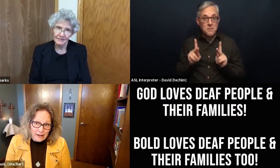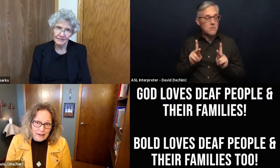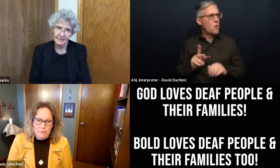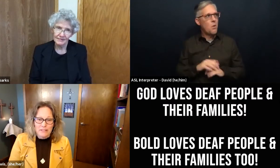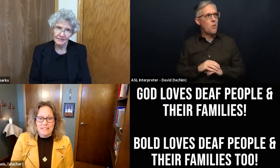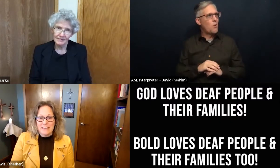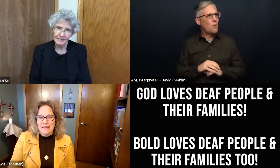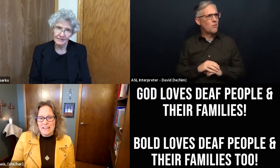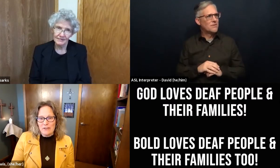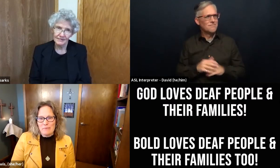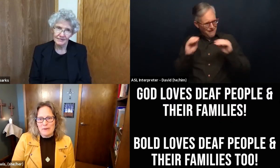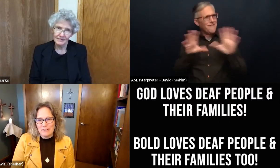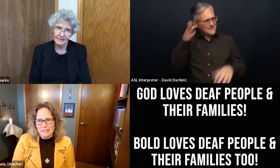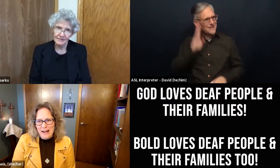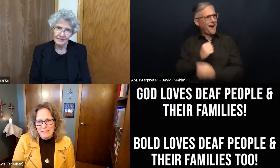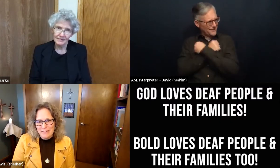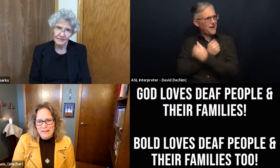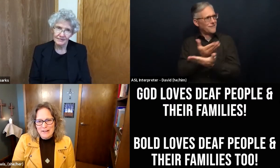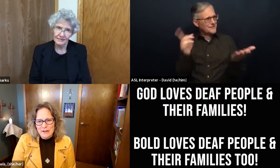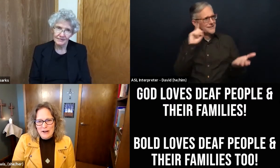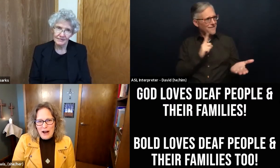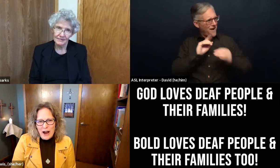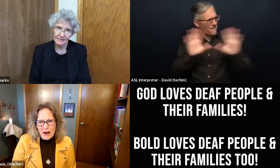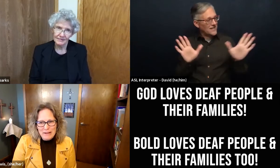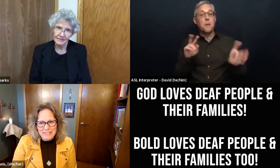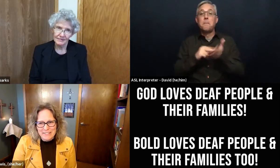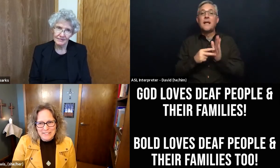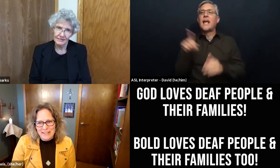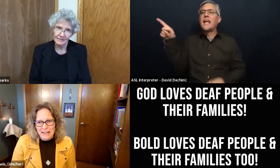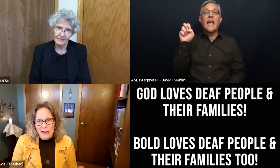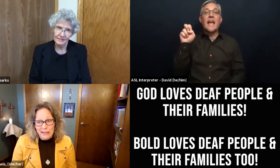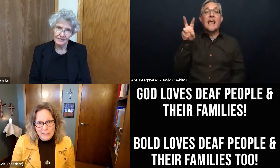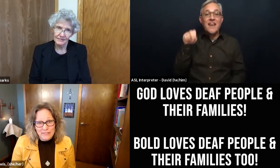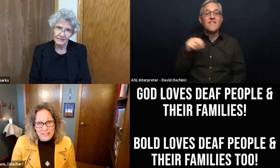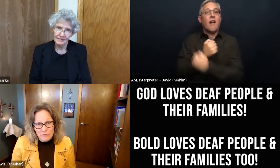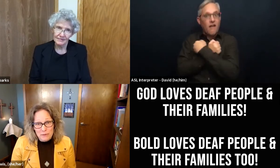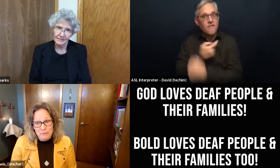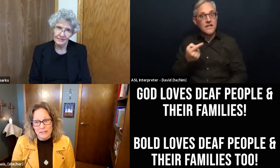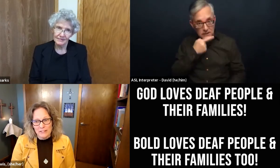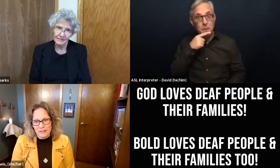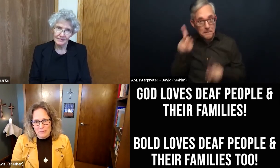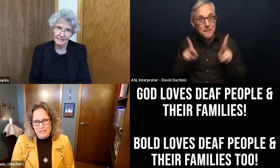Because here at Bread of Life, our message is that God loves deaf people and their families.